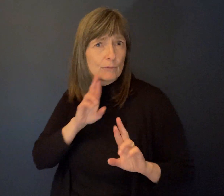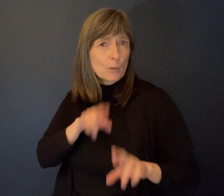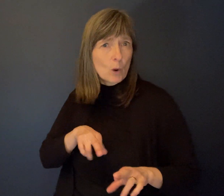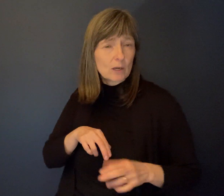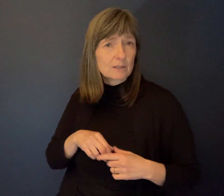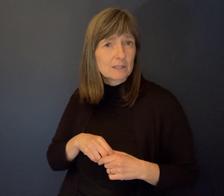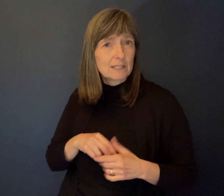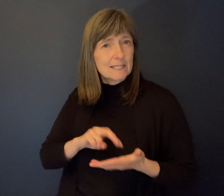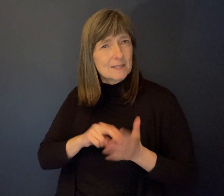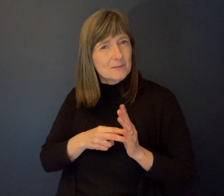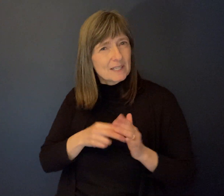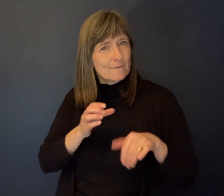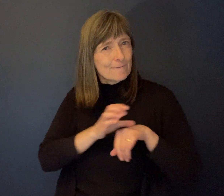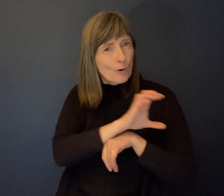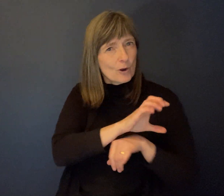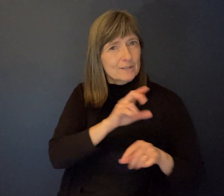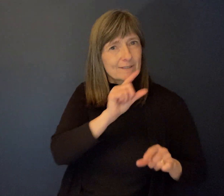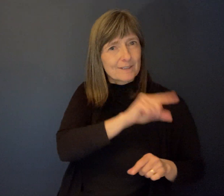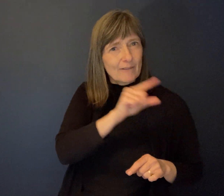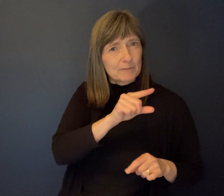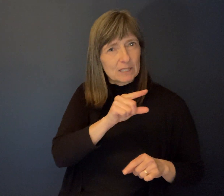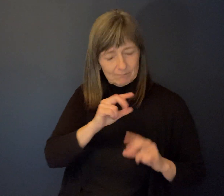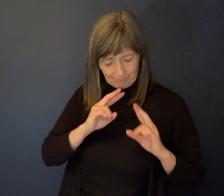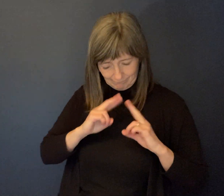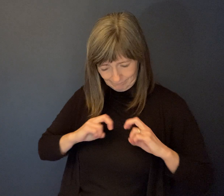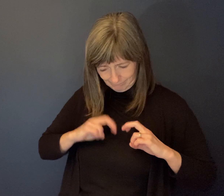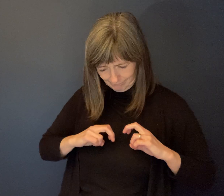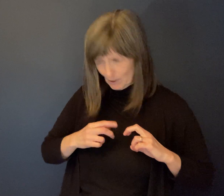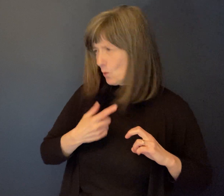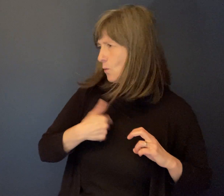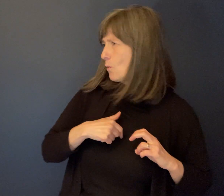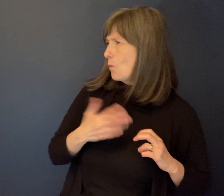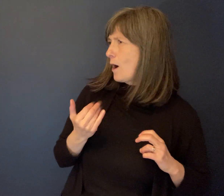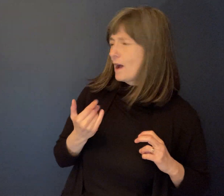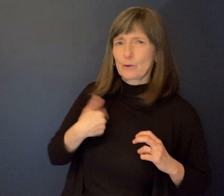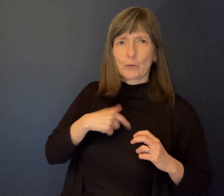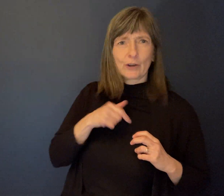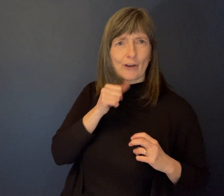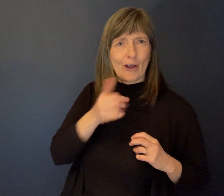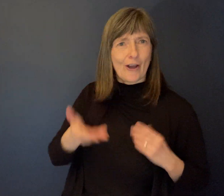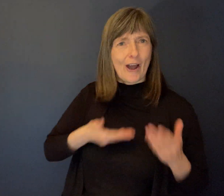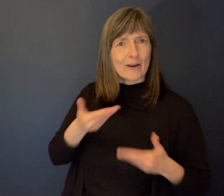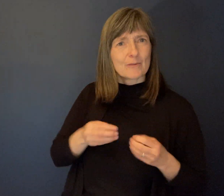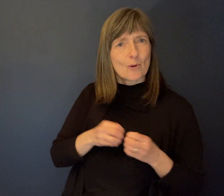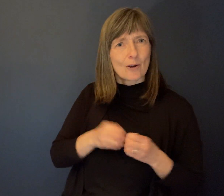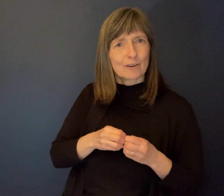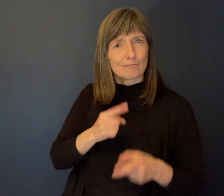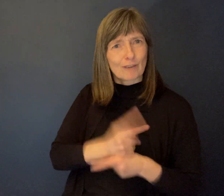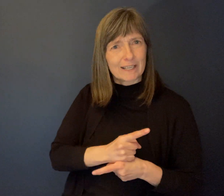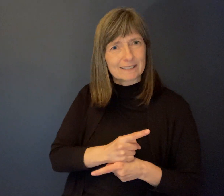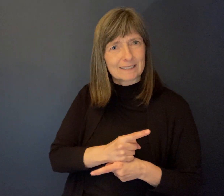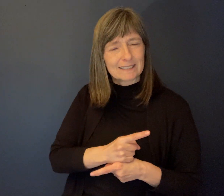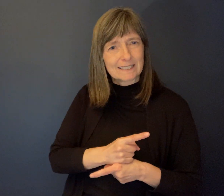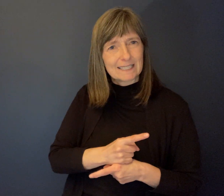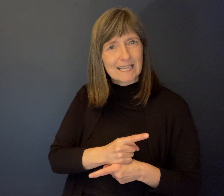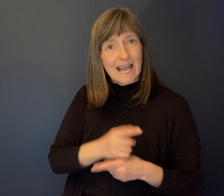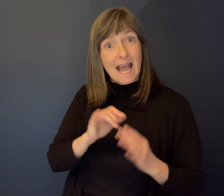at themselves in terms of why they were not hiring and what needed to be done to create an opportunity for people with disabilities to be employed.